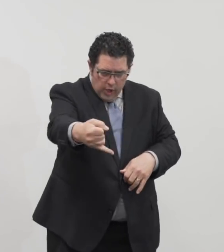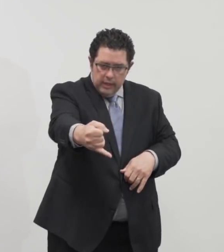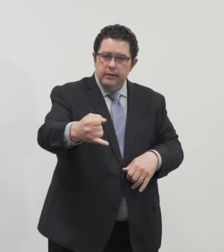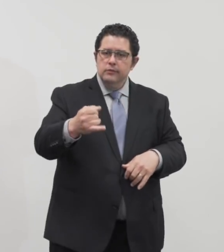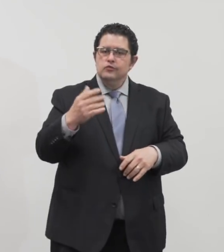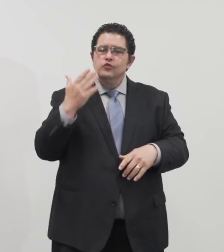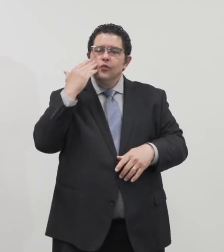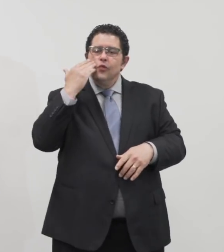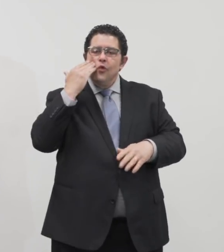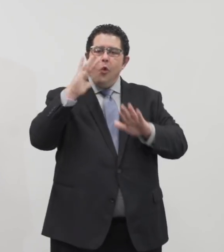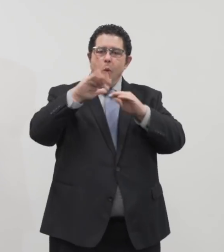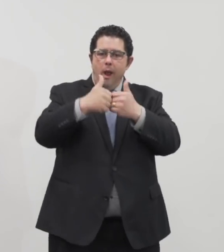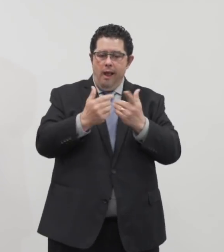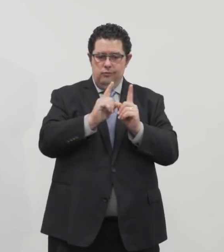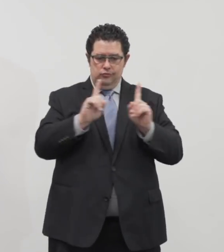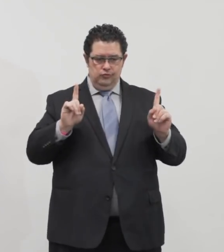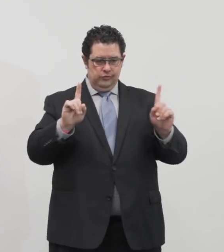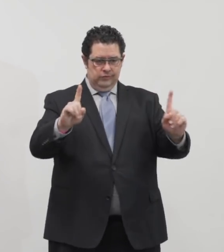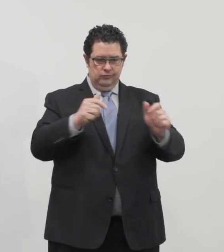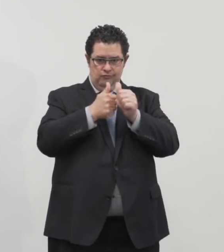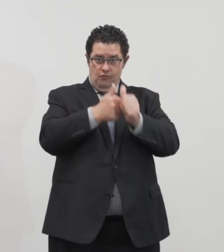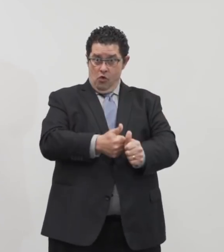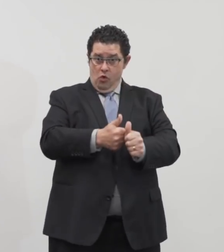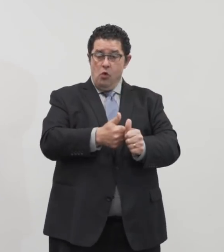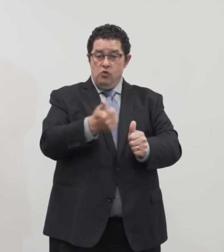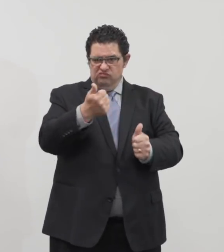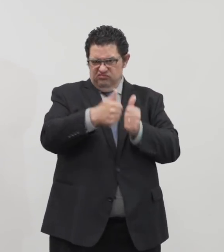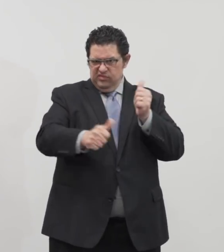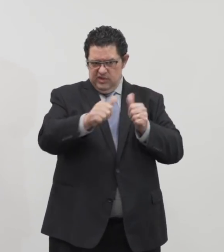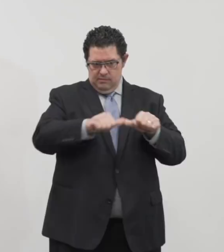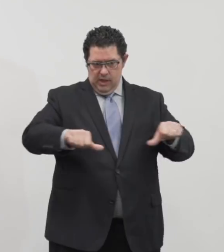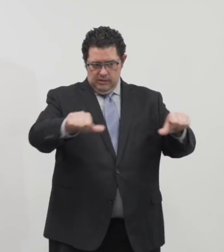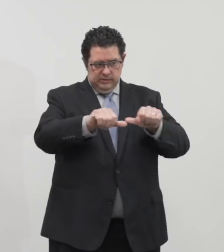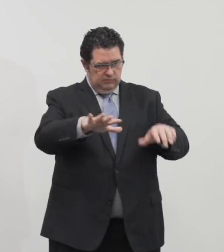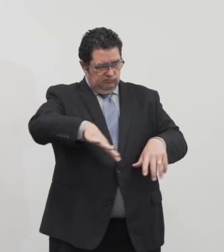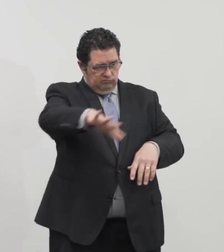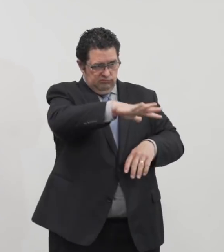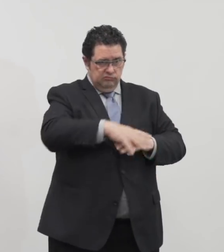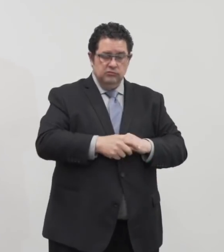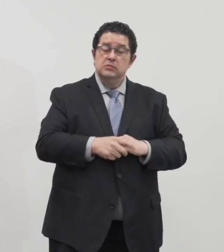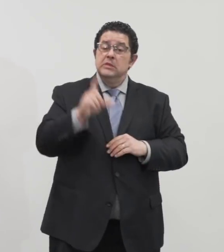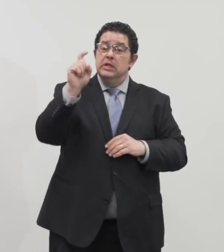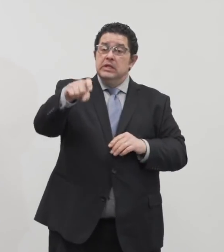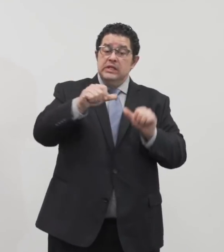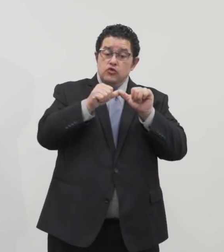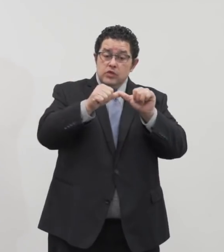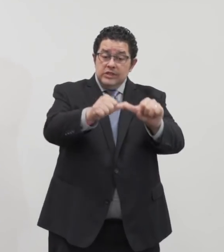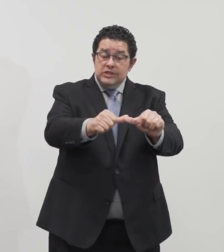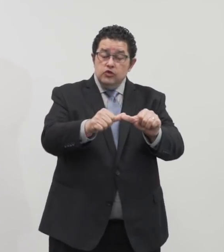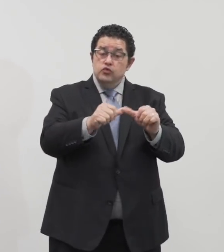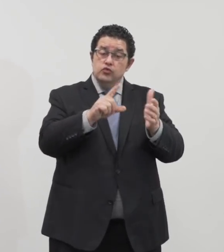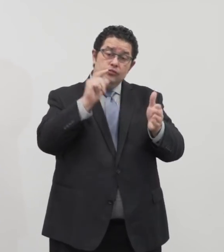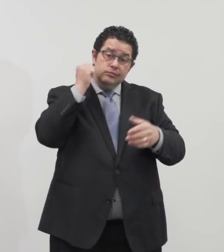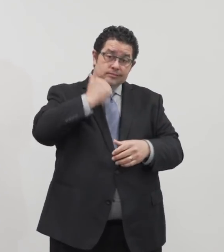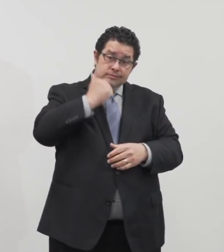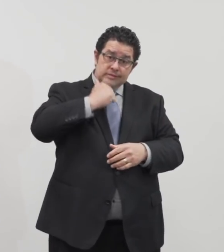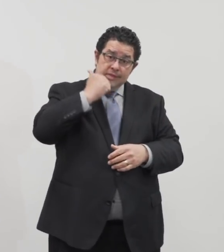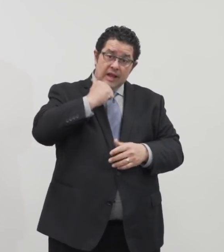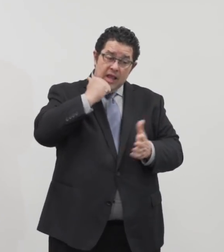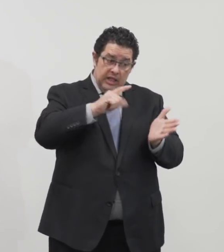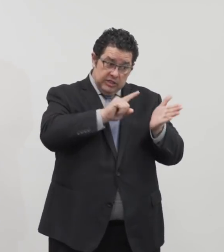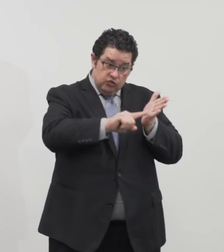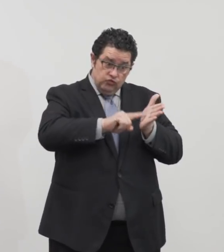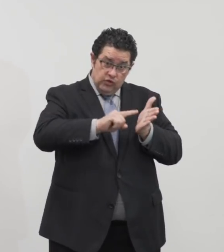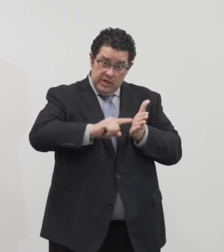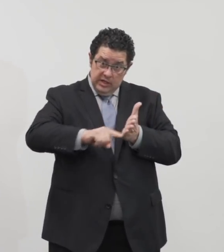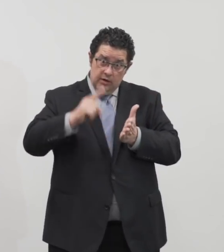distancing will be followed in each place of business. They will need to continue daily screenings of employees for a